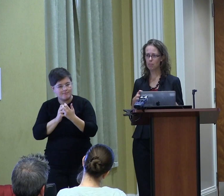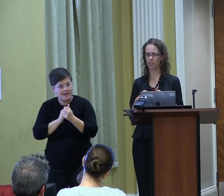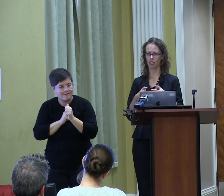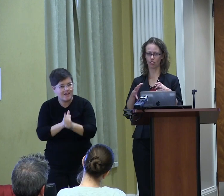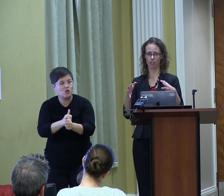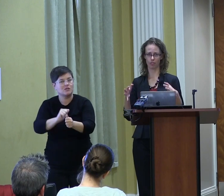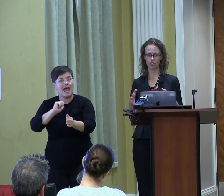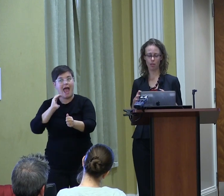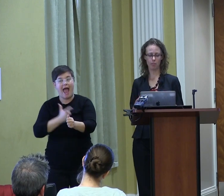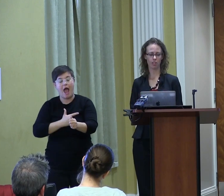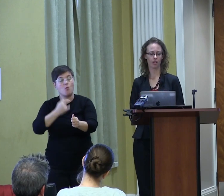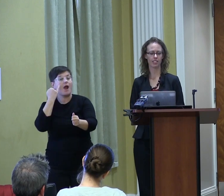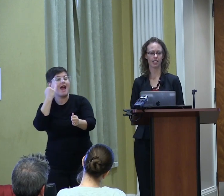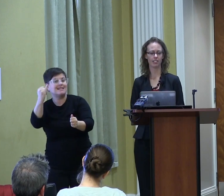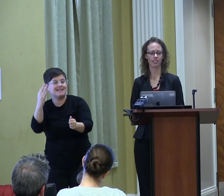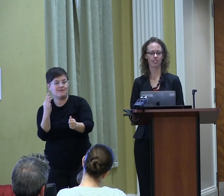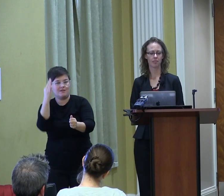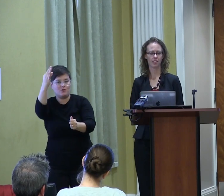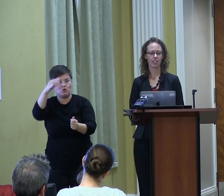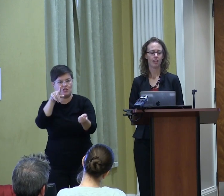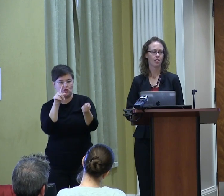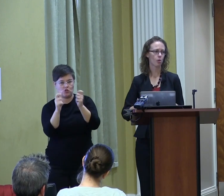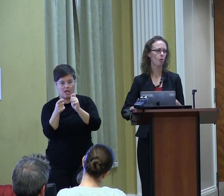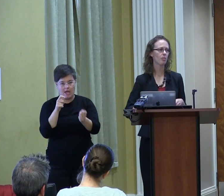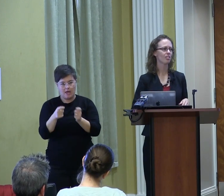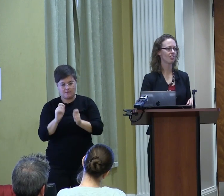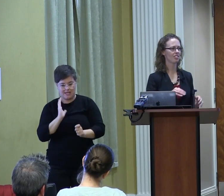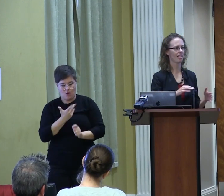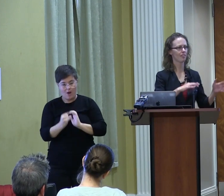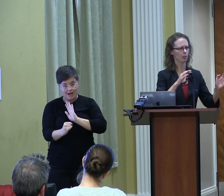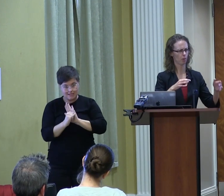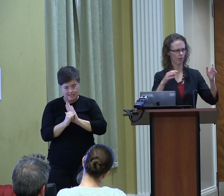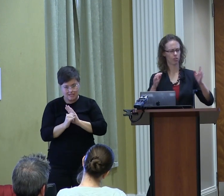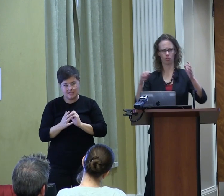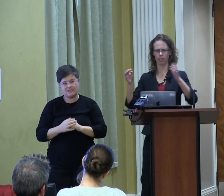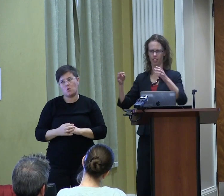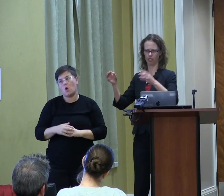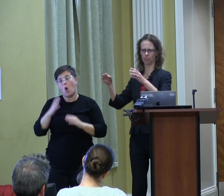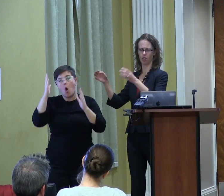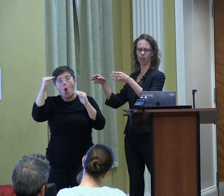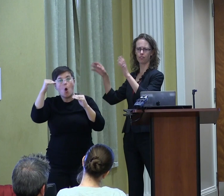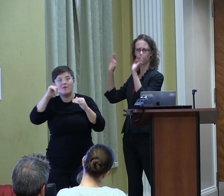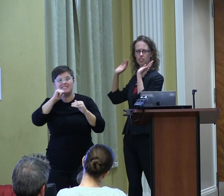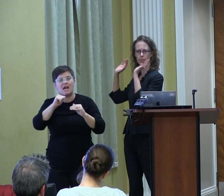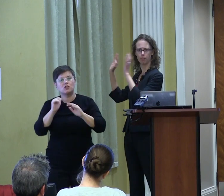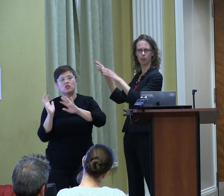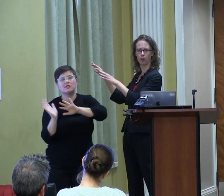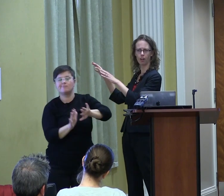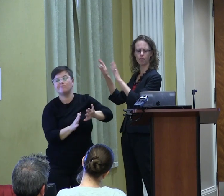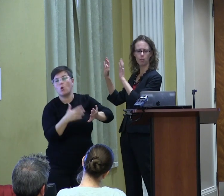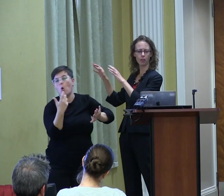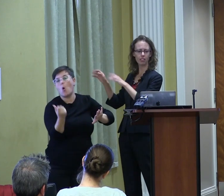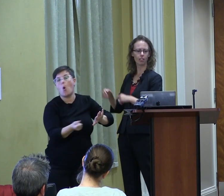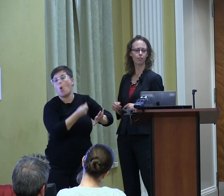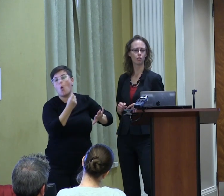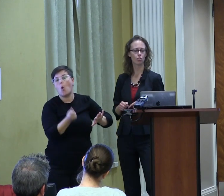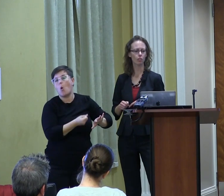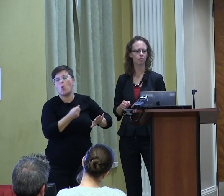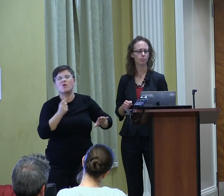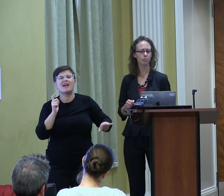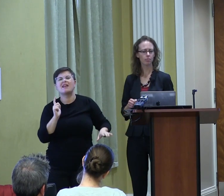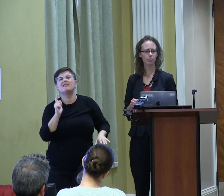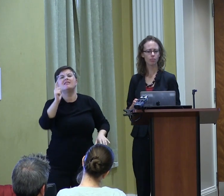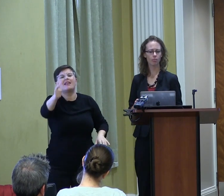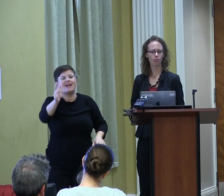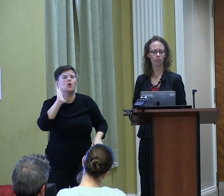thereby shaping ourselves, shaping our identities. So, hope, then, just isn't kind of like perpetually held off to some far off point in the